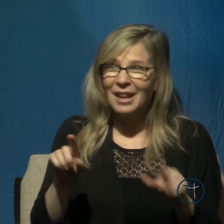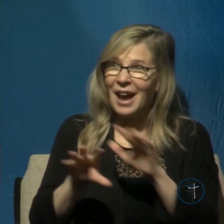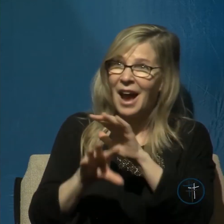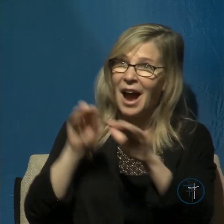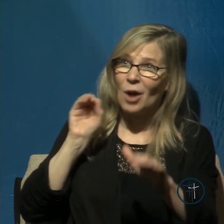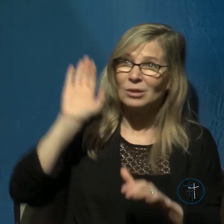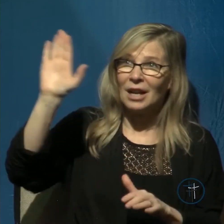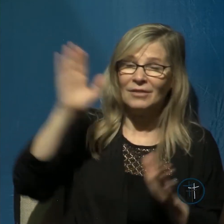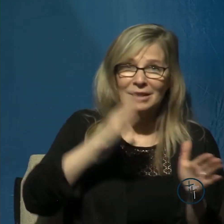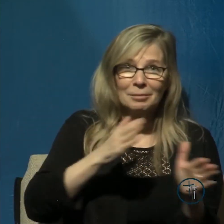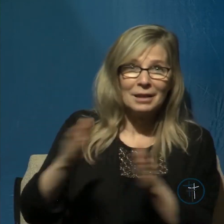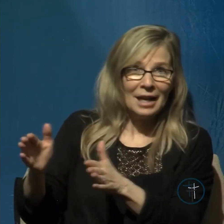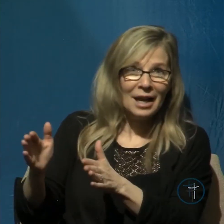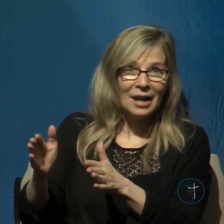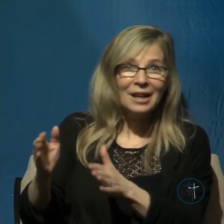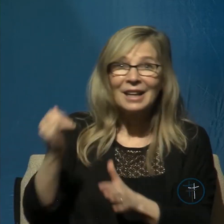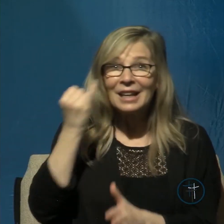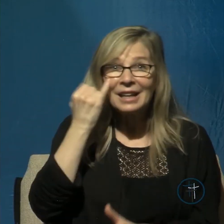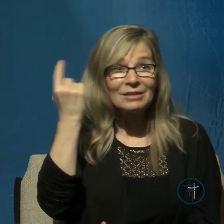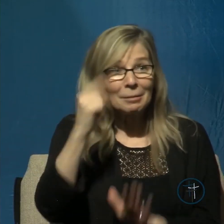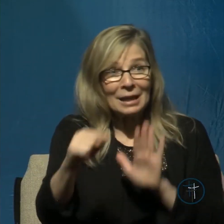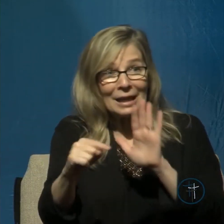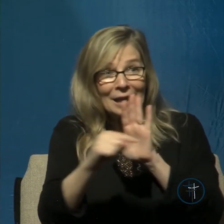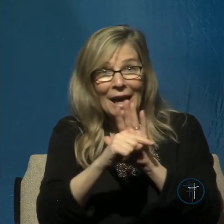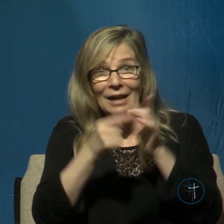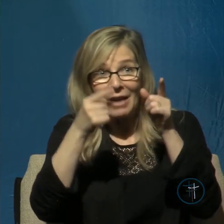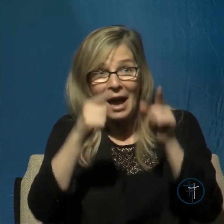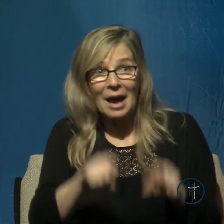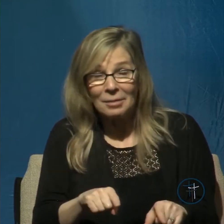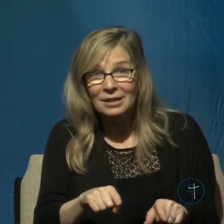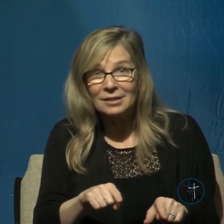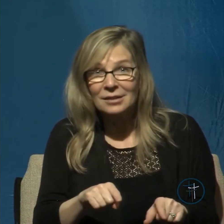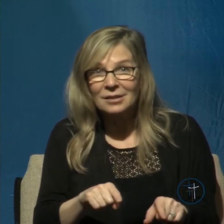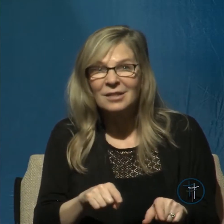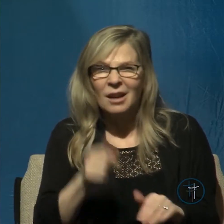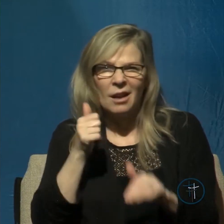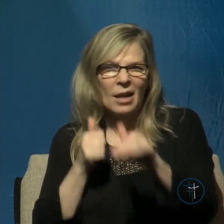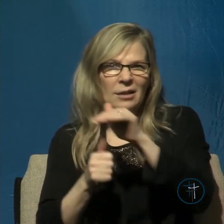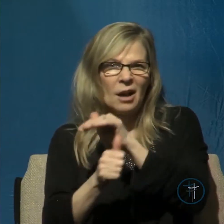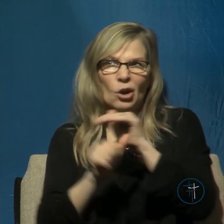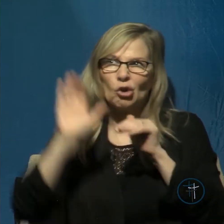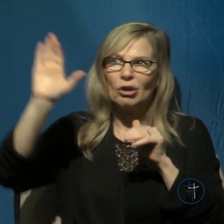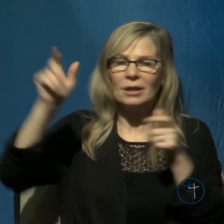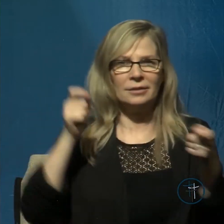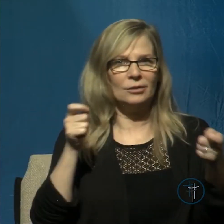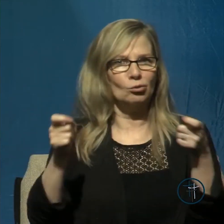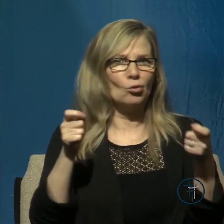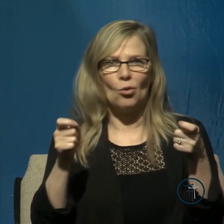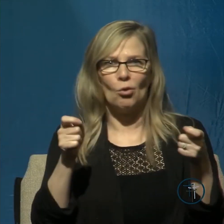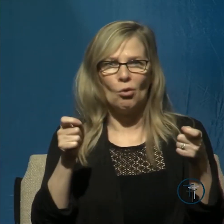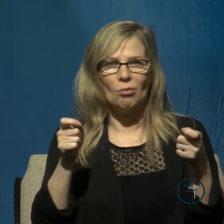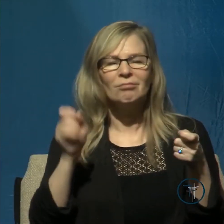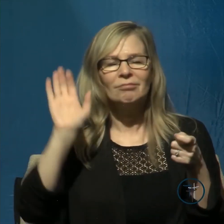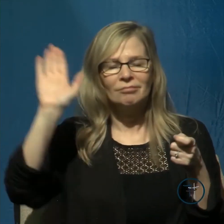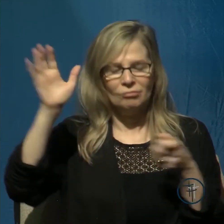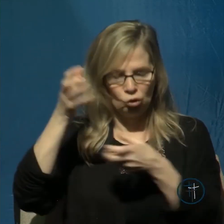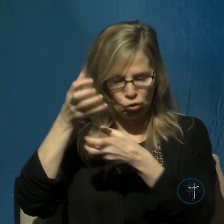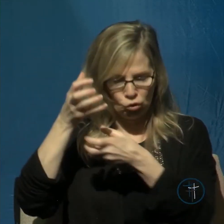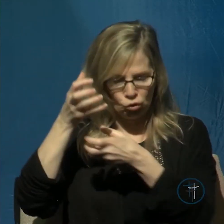whatever negative things might happen to us in God's sovereign will we know that we can trust him to use it for our good because